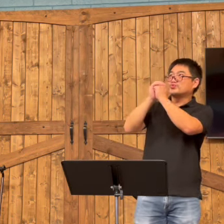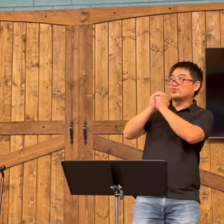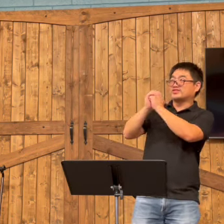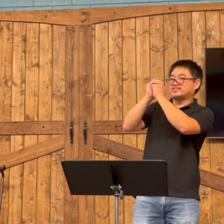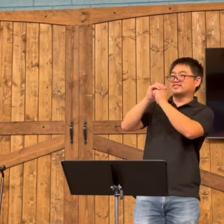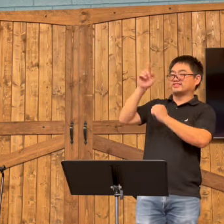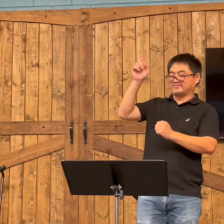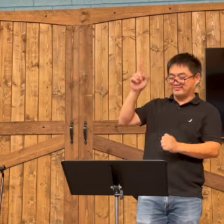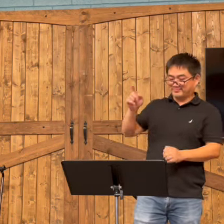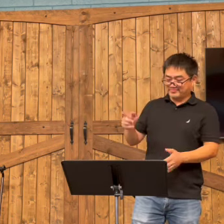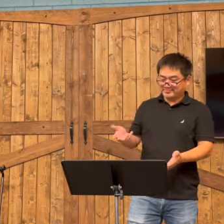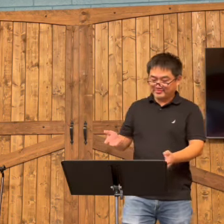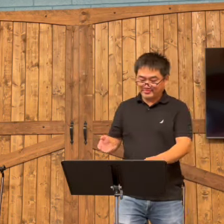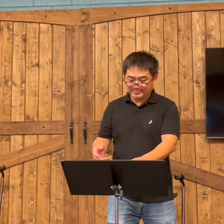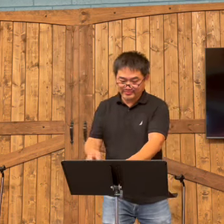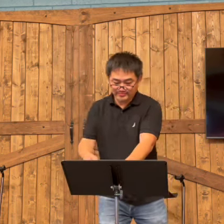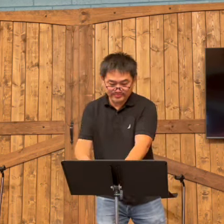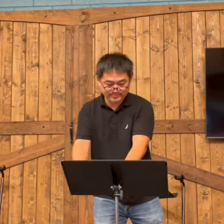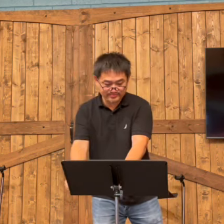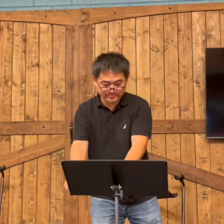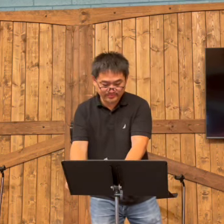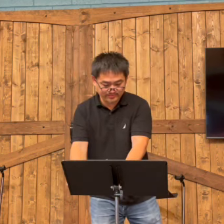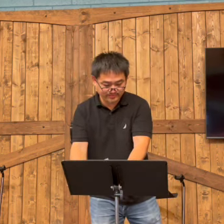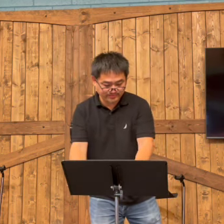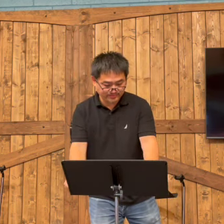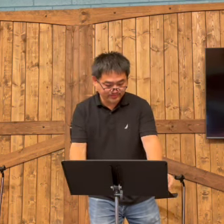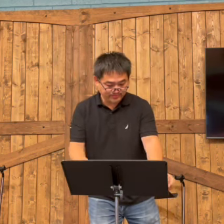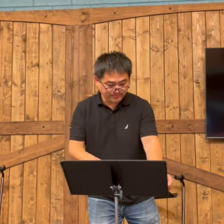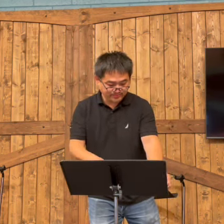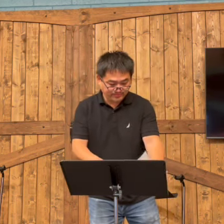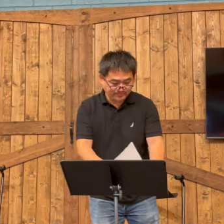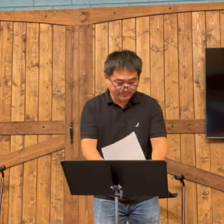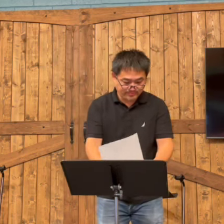They worshiped the one true God. And then they were able to receive the Holy Spirit.